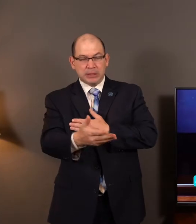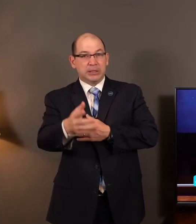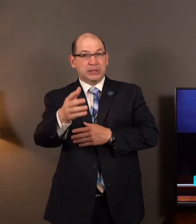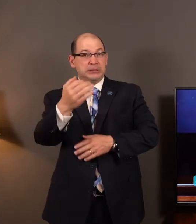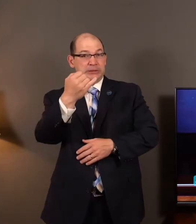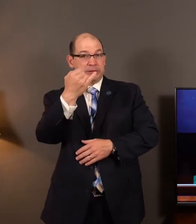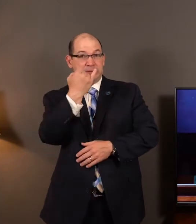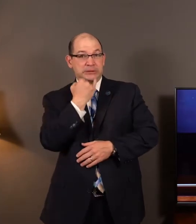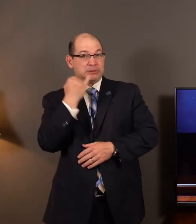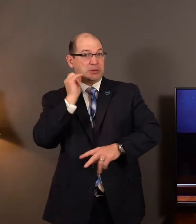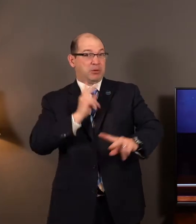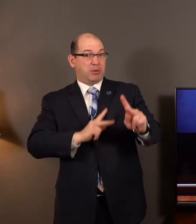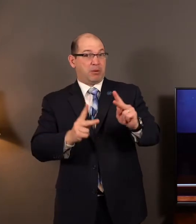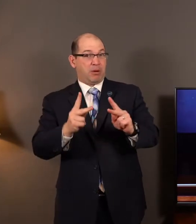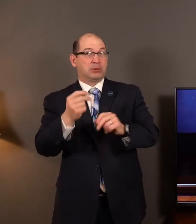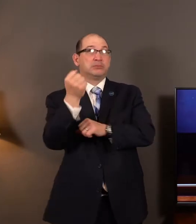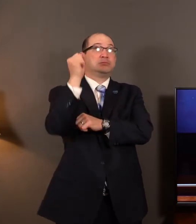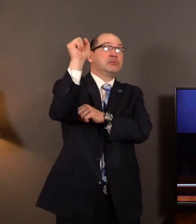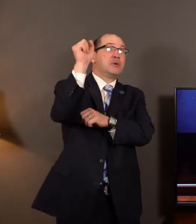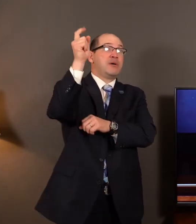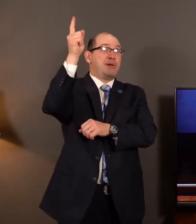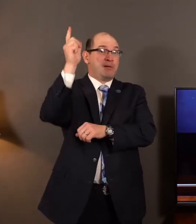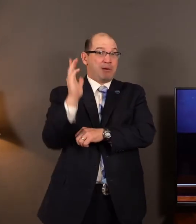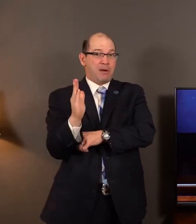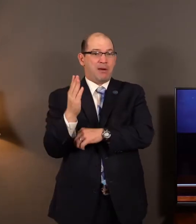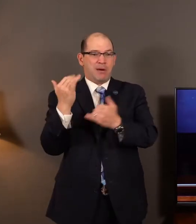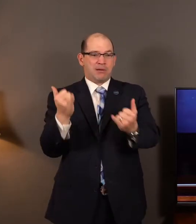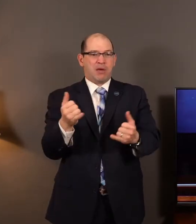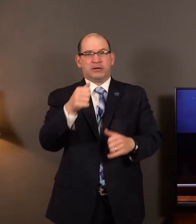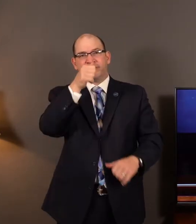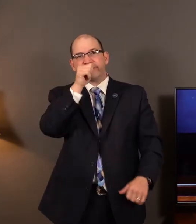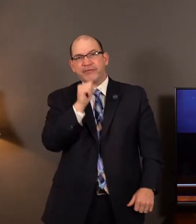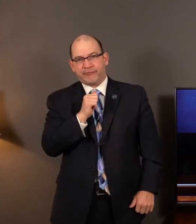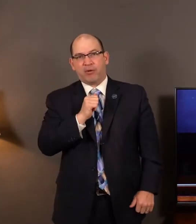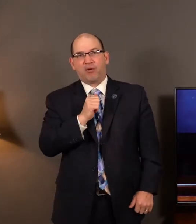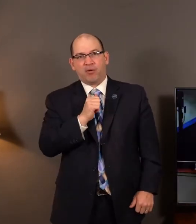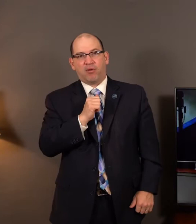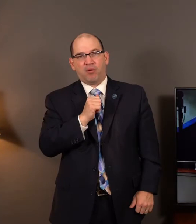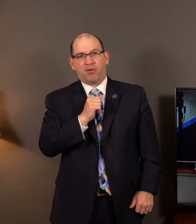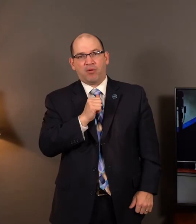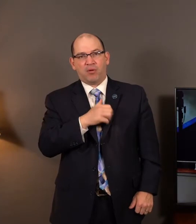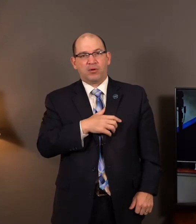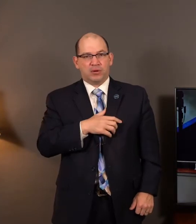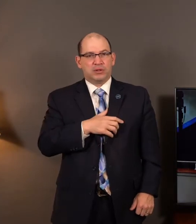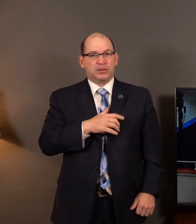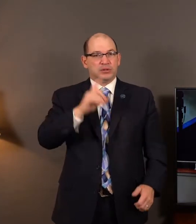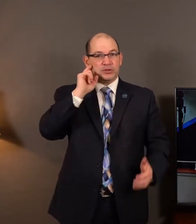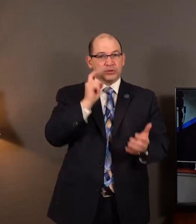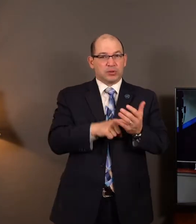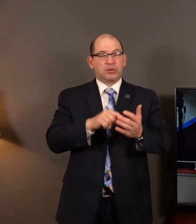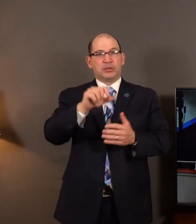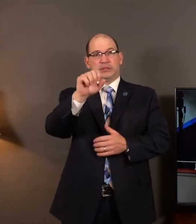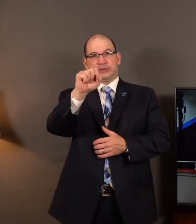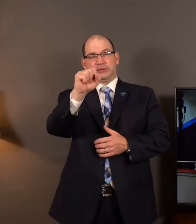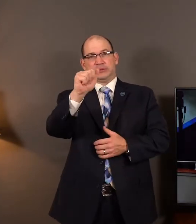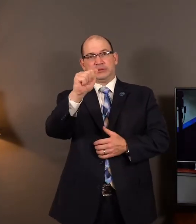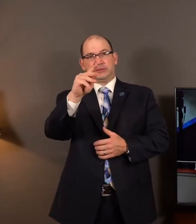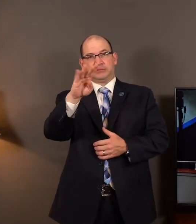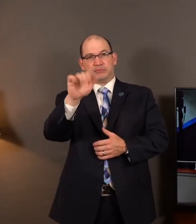they are suffering the consequences of it. And we see this as a difficult time, first of all, because Samaria is besieged. Now look